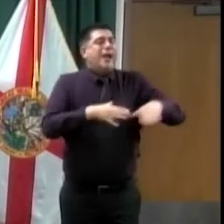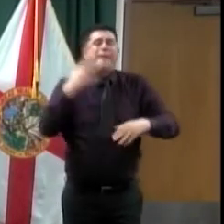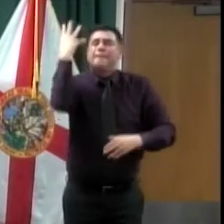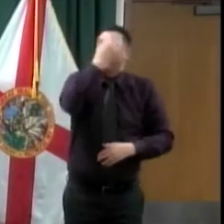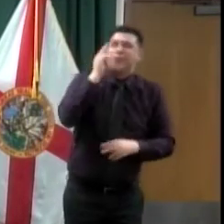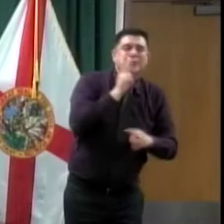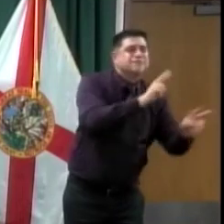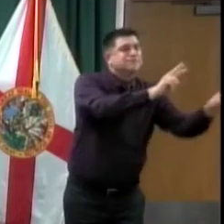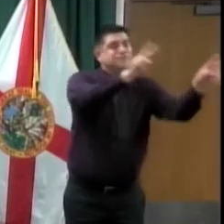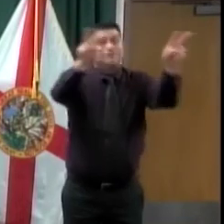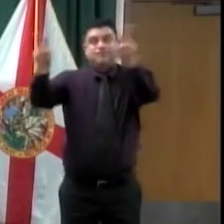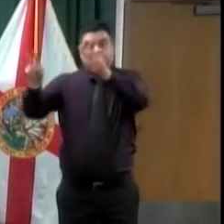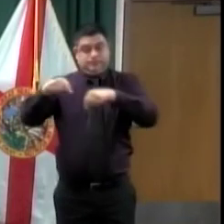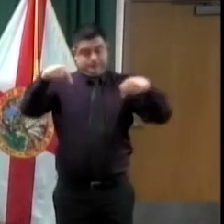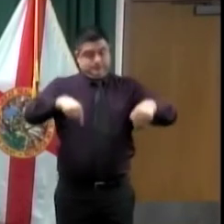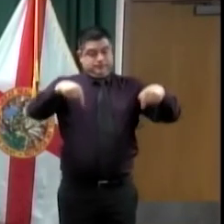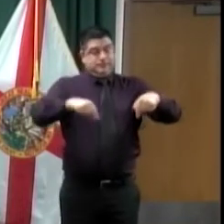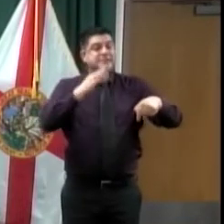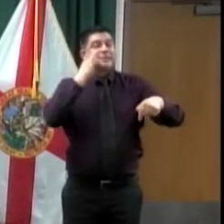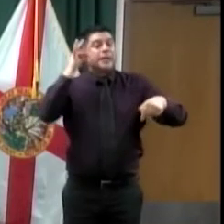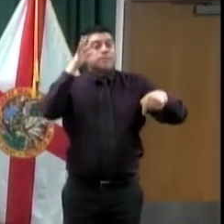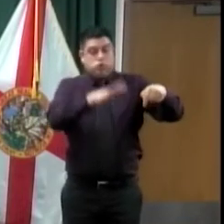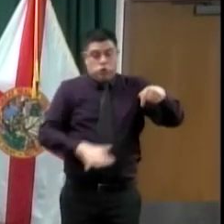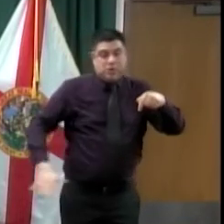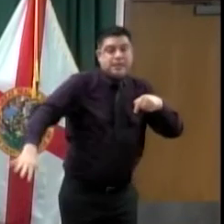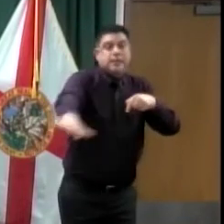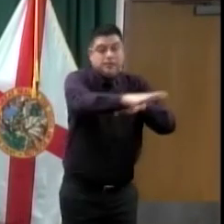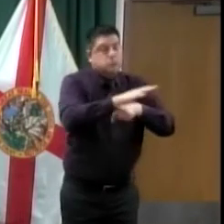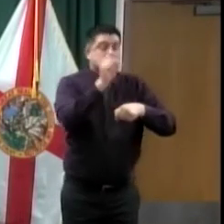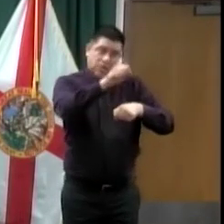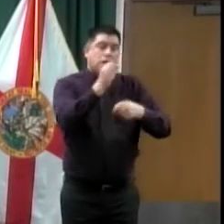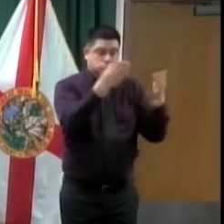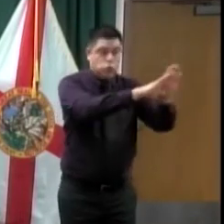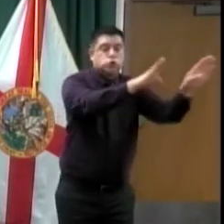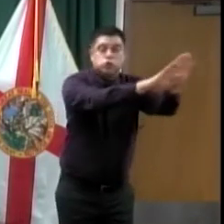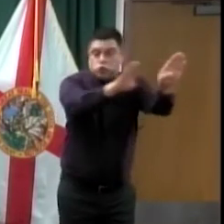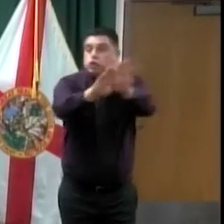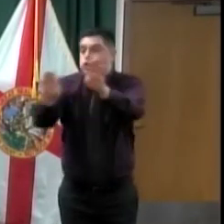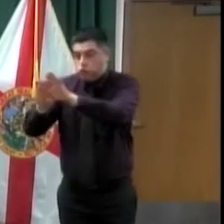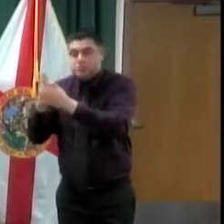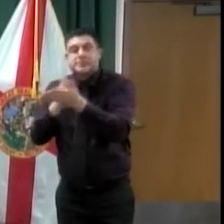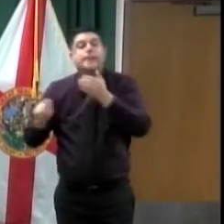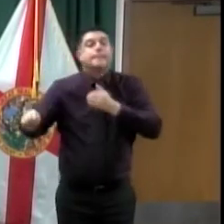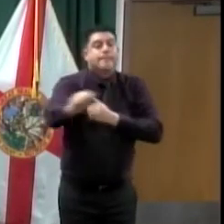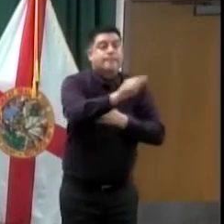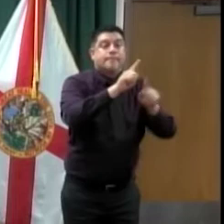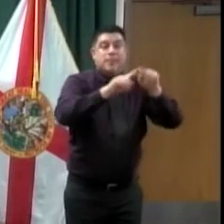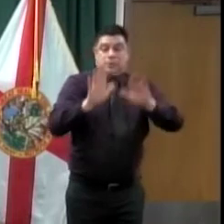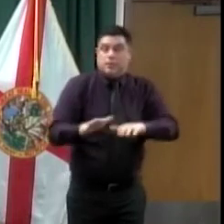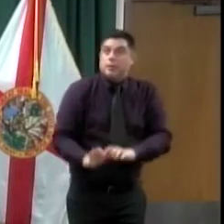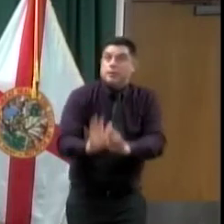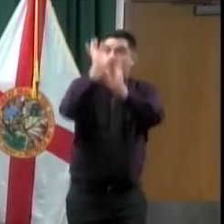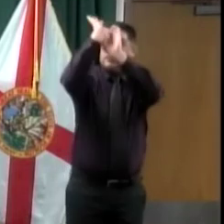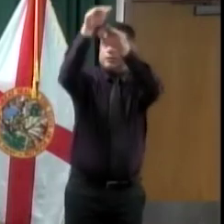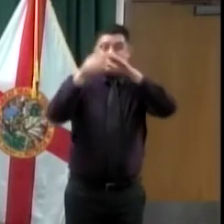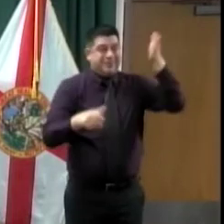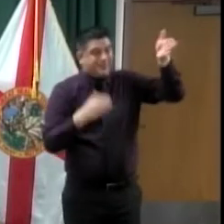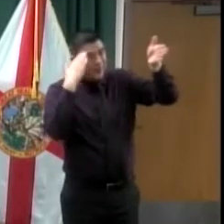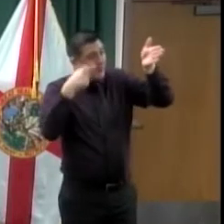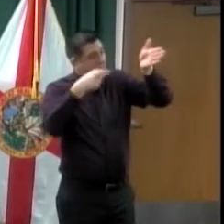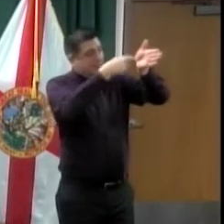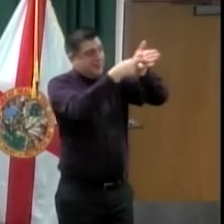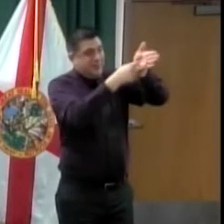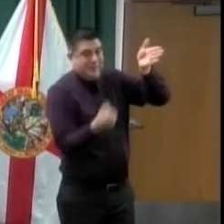signage all over them. We took the rims off the basketball court so that people wouldn't get together and gather in groups in basketball